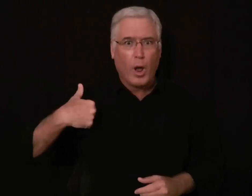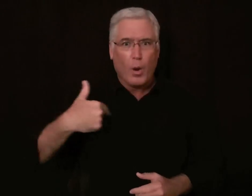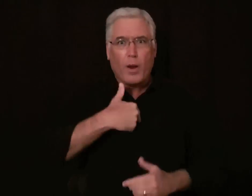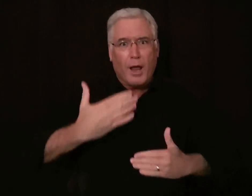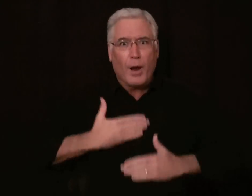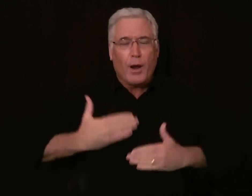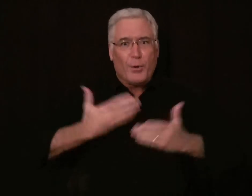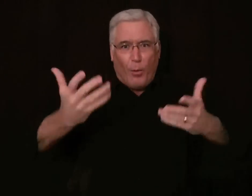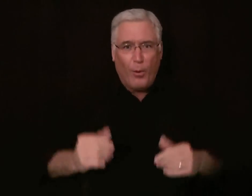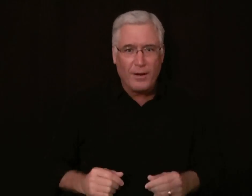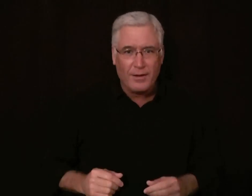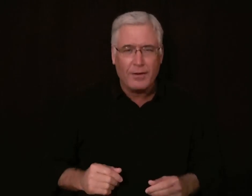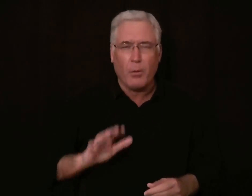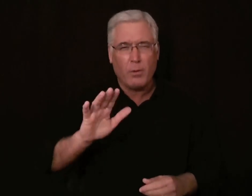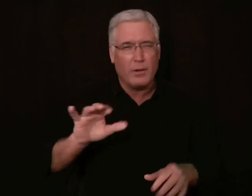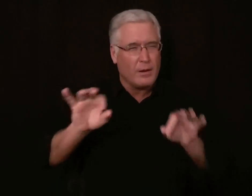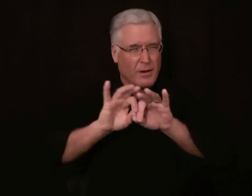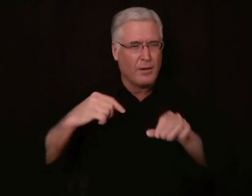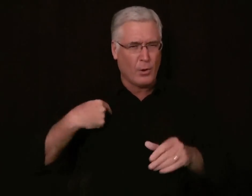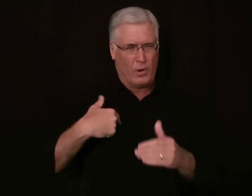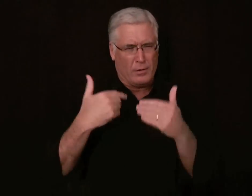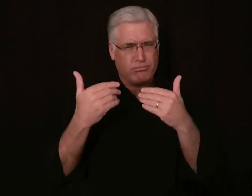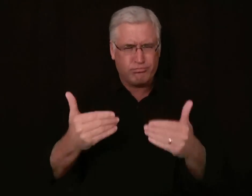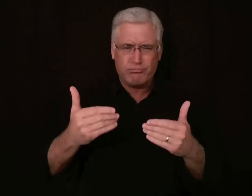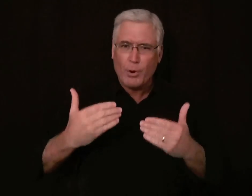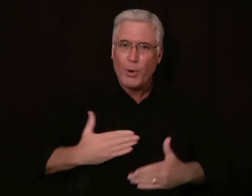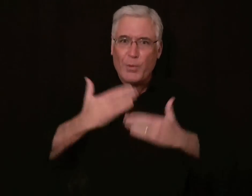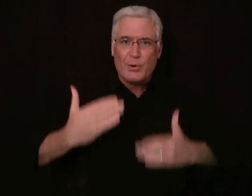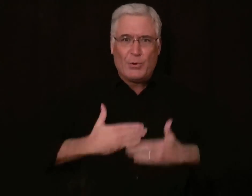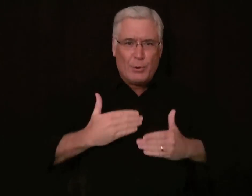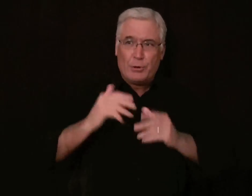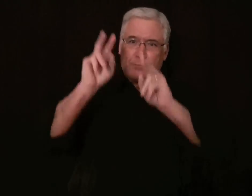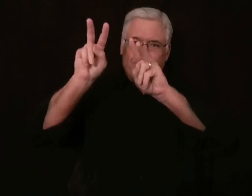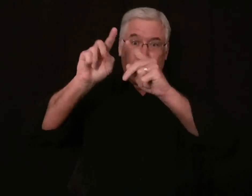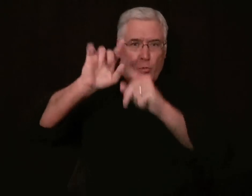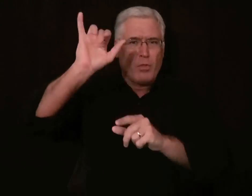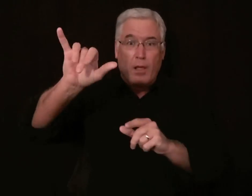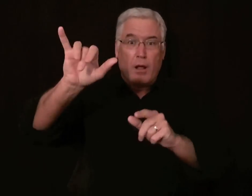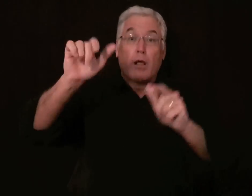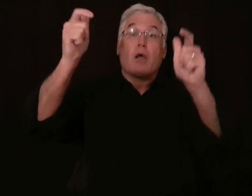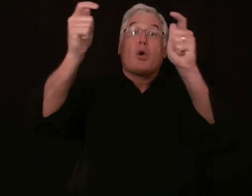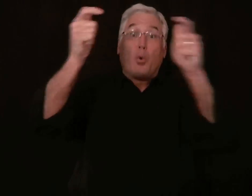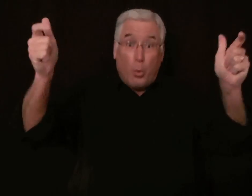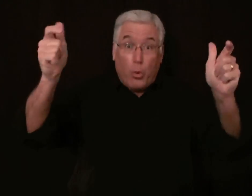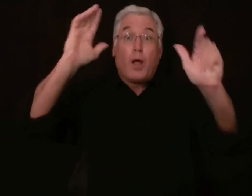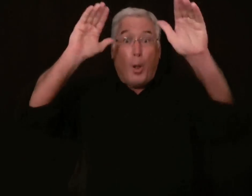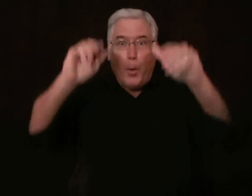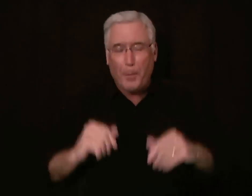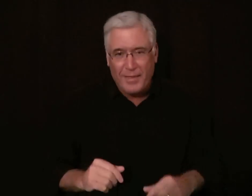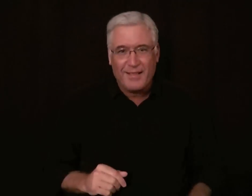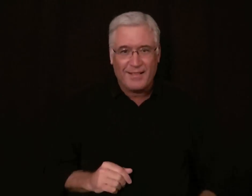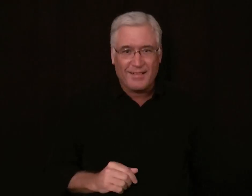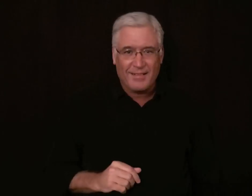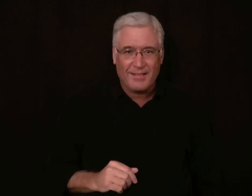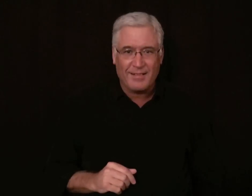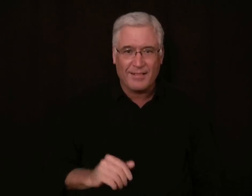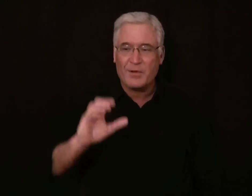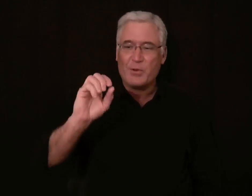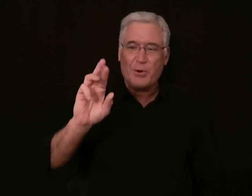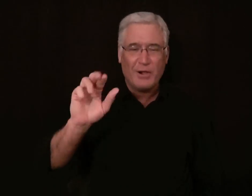rejoices. We should rejoice also. It's important that we rejoice looking forward to this great hope